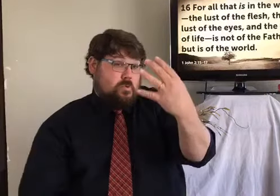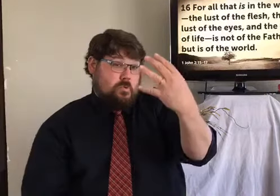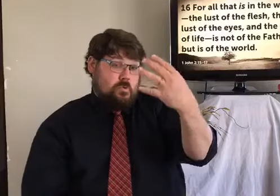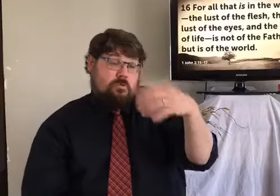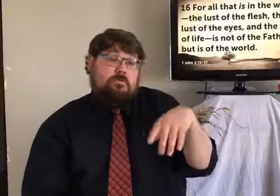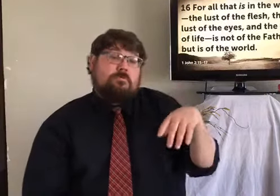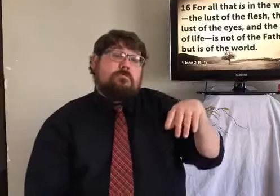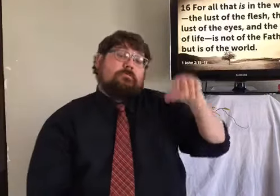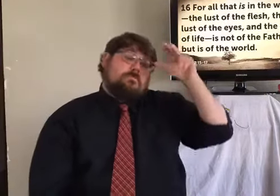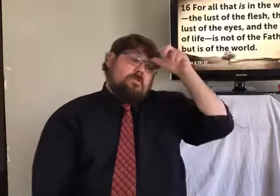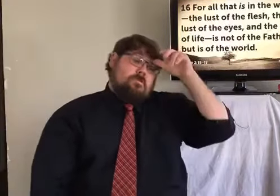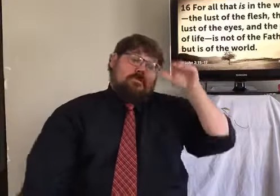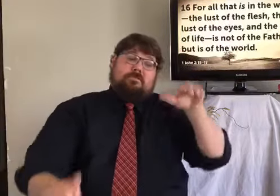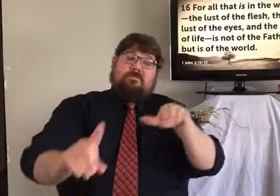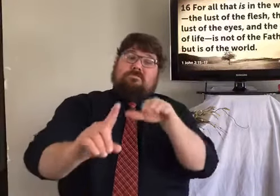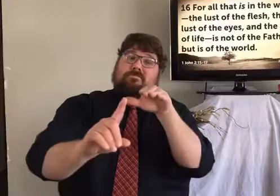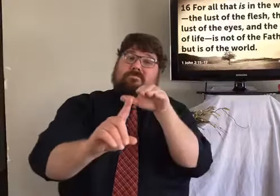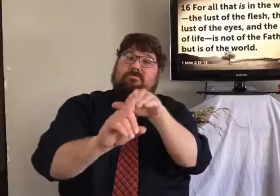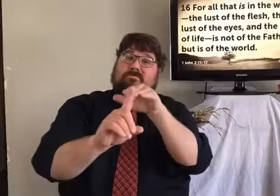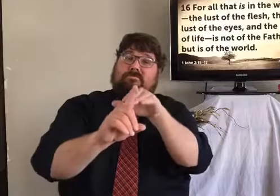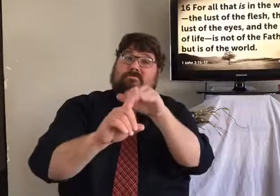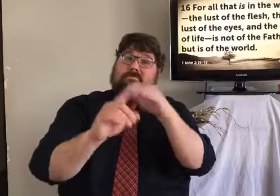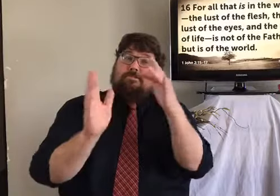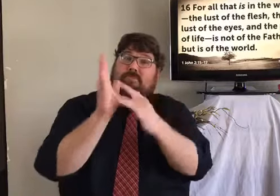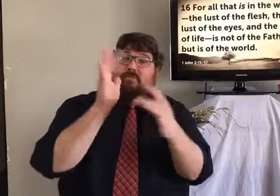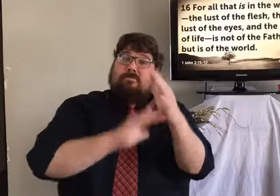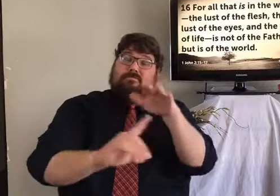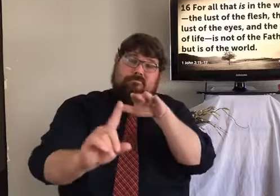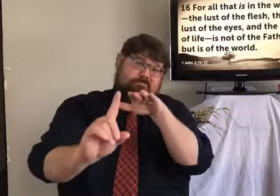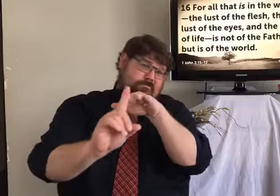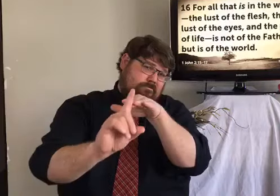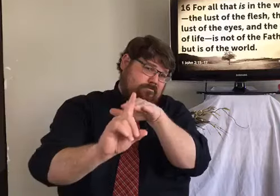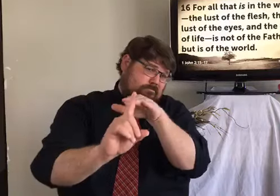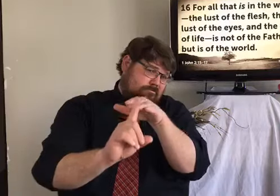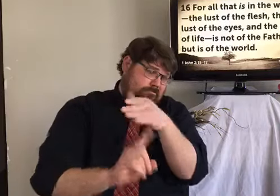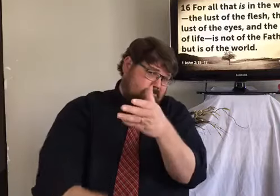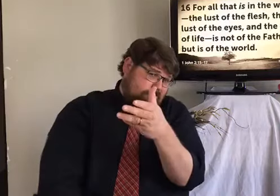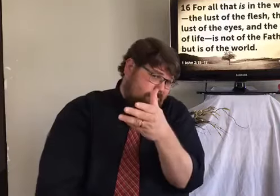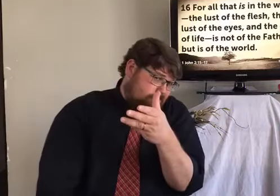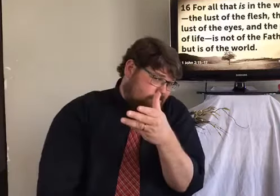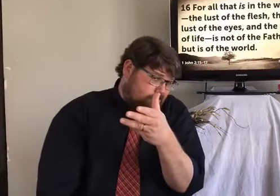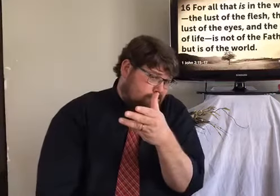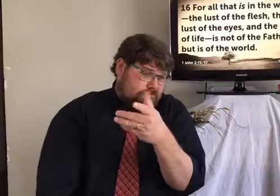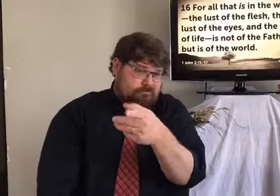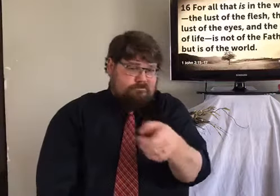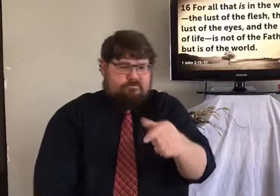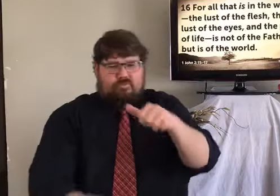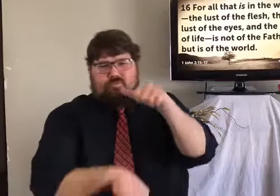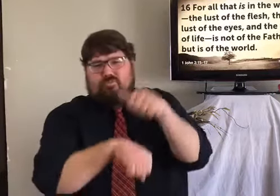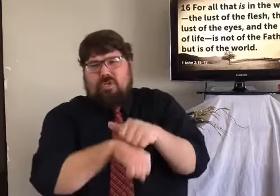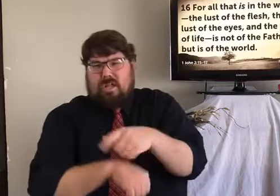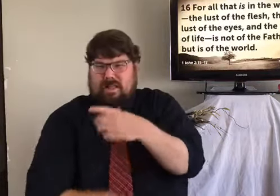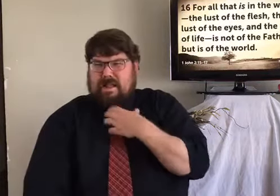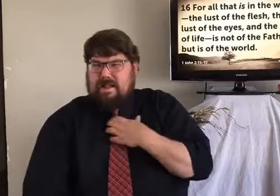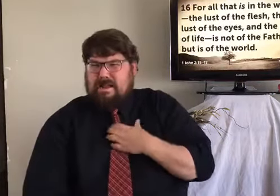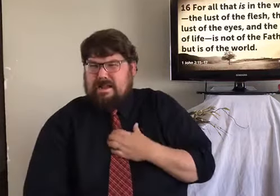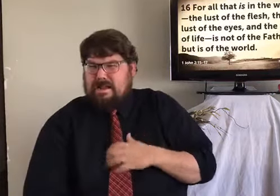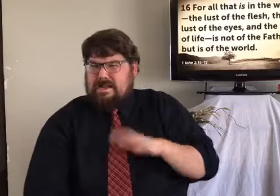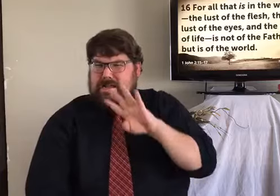When the devil tempted Jesus in Matthew chapter 4, the devil tried